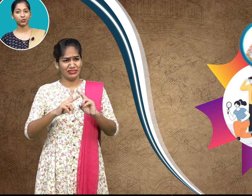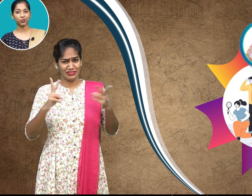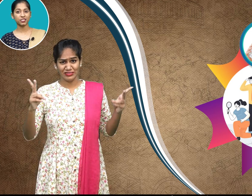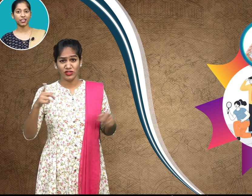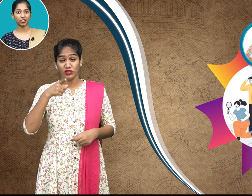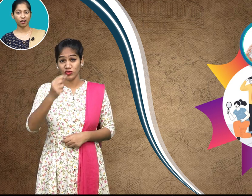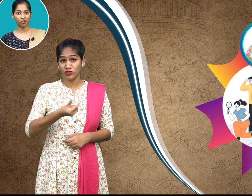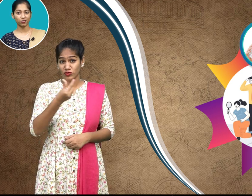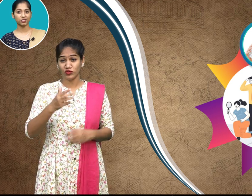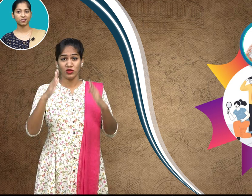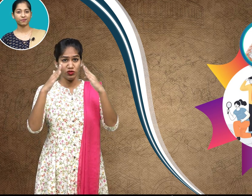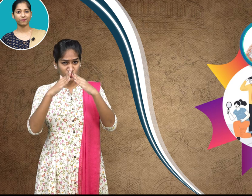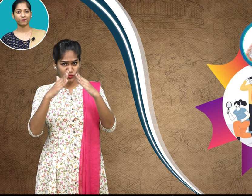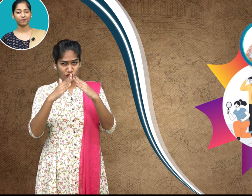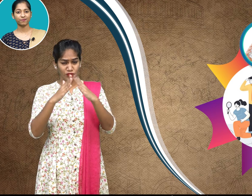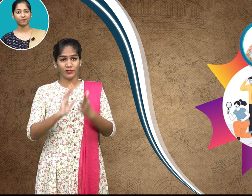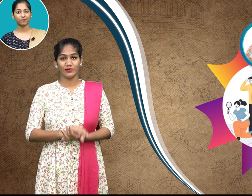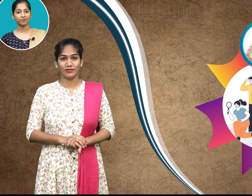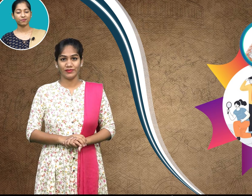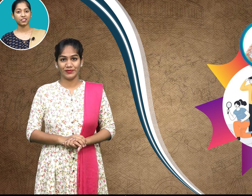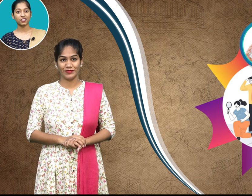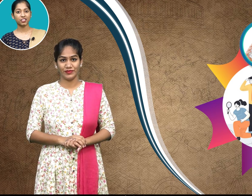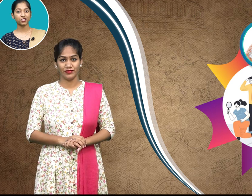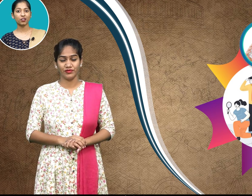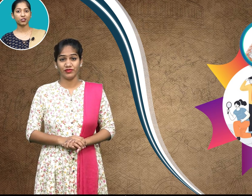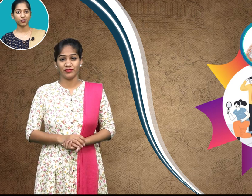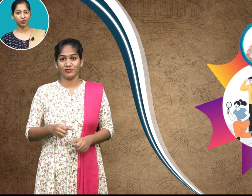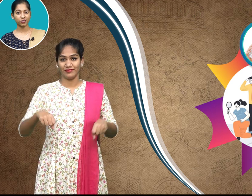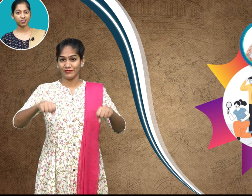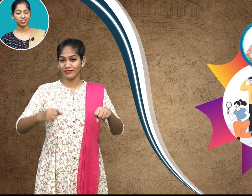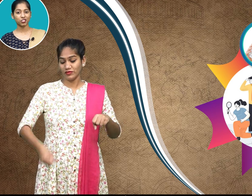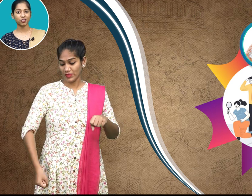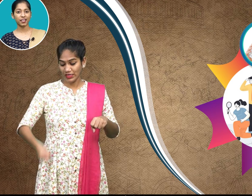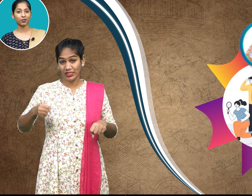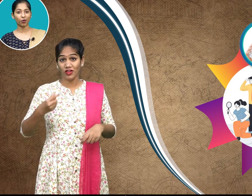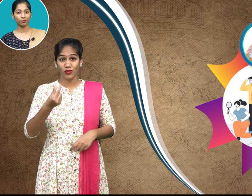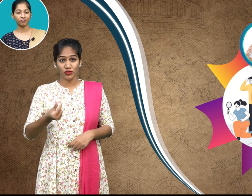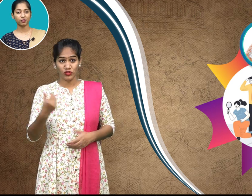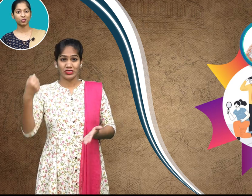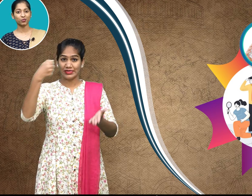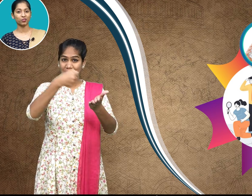use in your house the rickshaw you use to get home from school